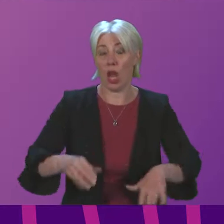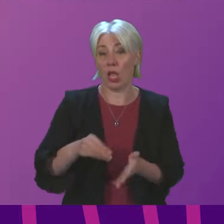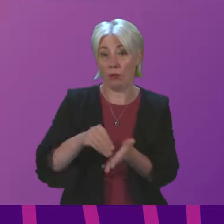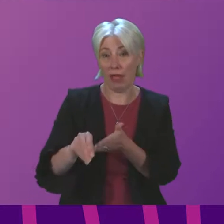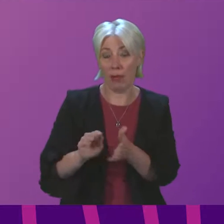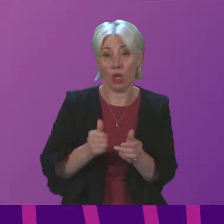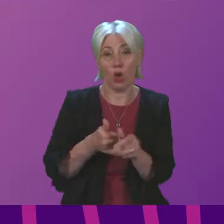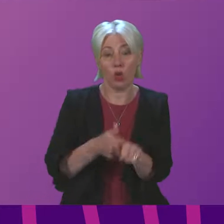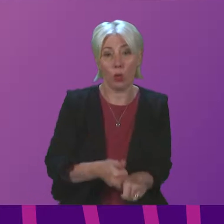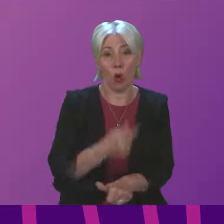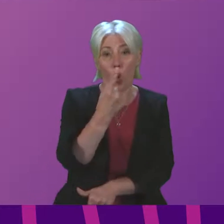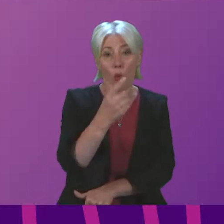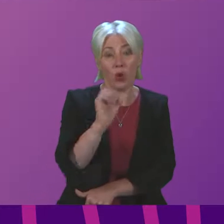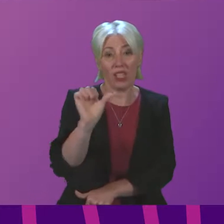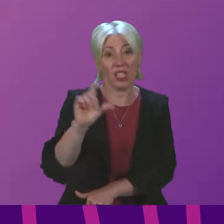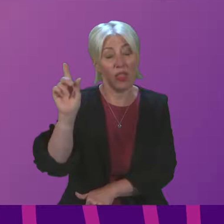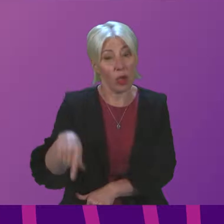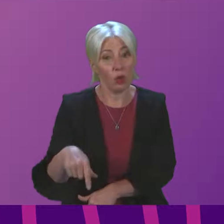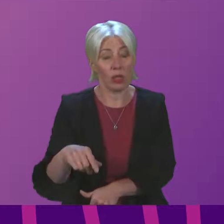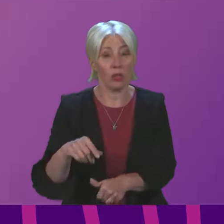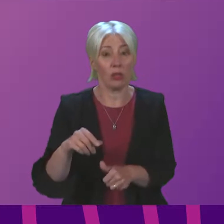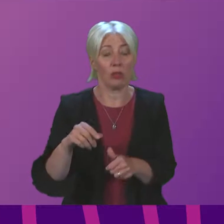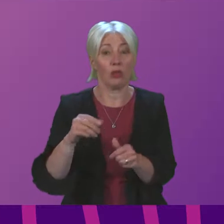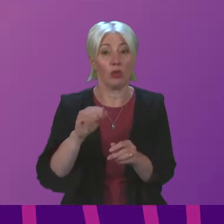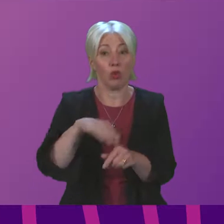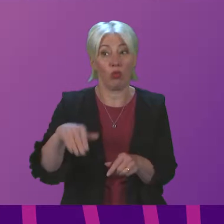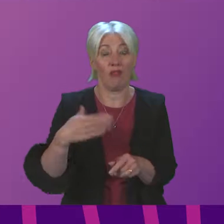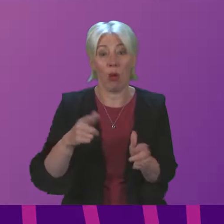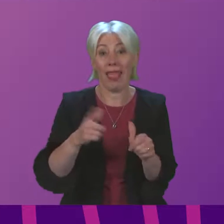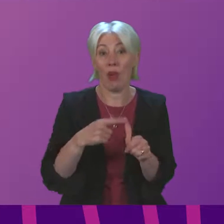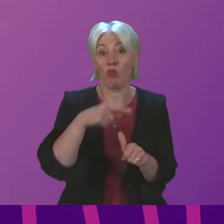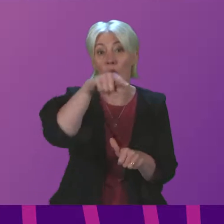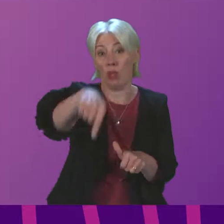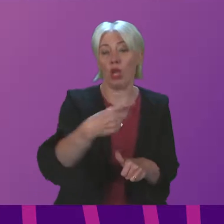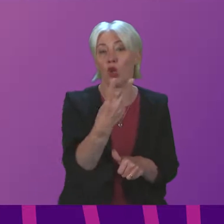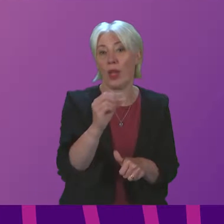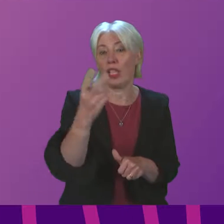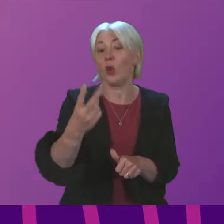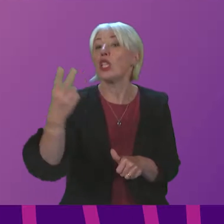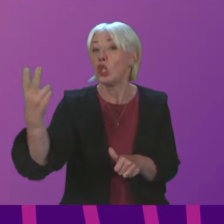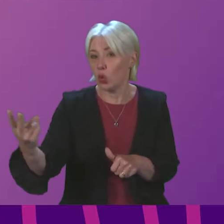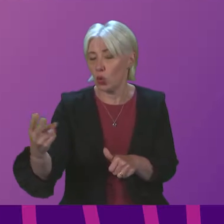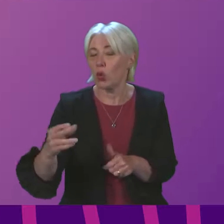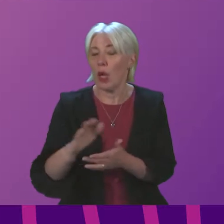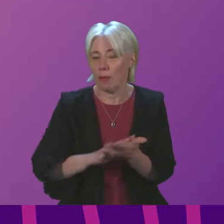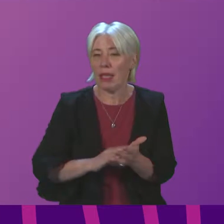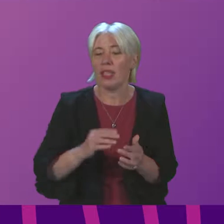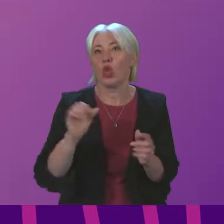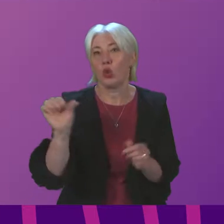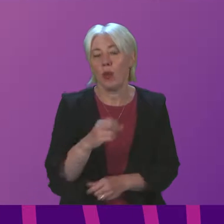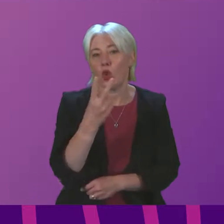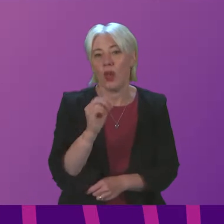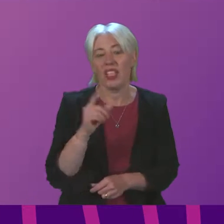over 106,000 children from April 2022, and will in time help to lift a further 20